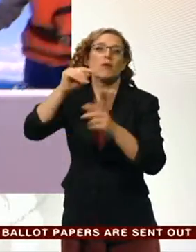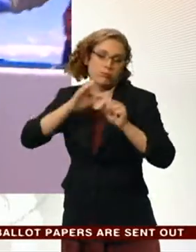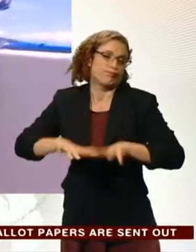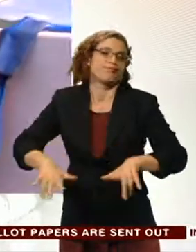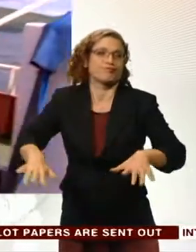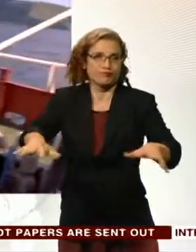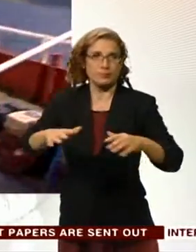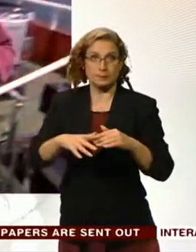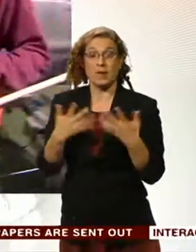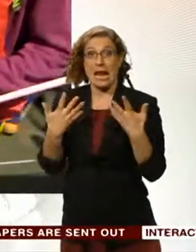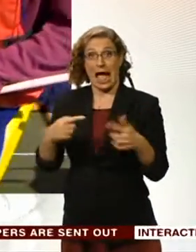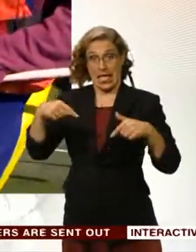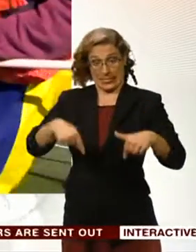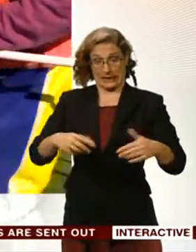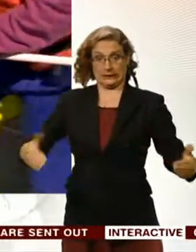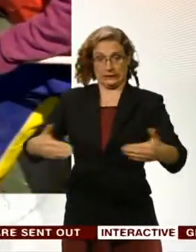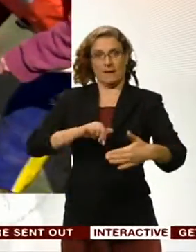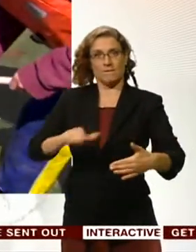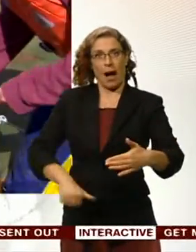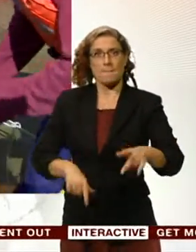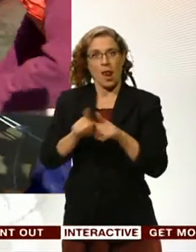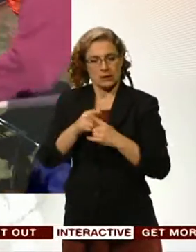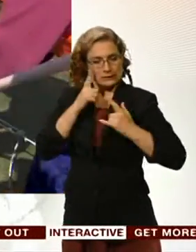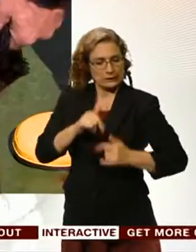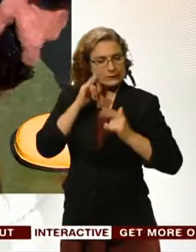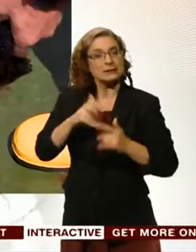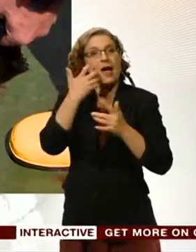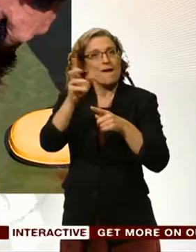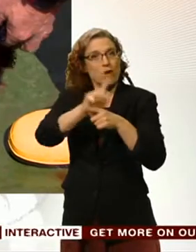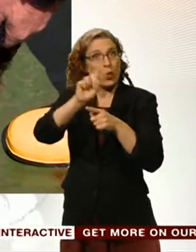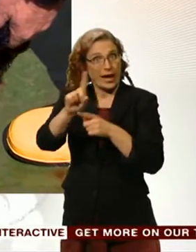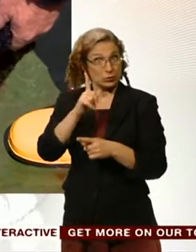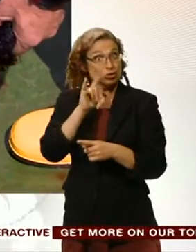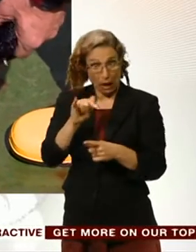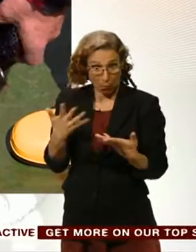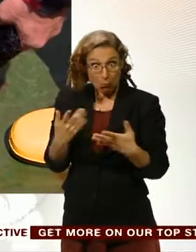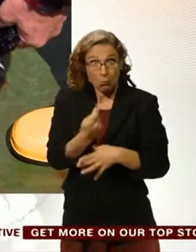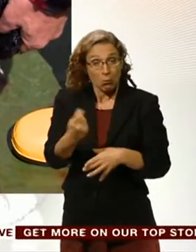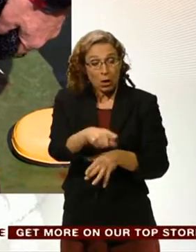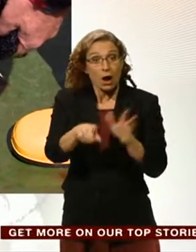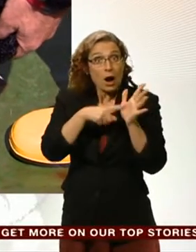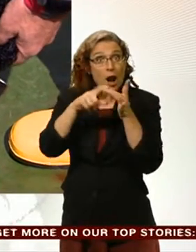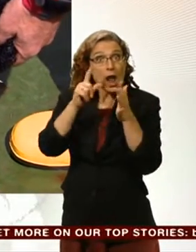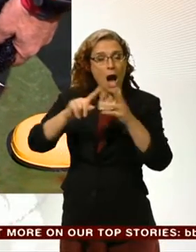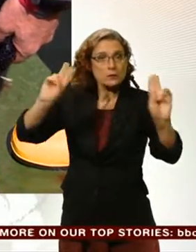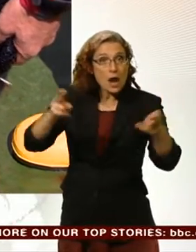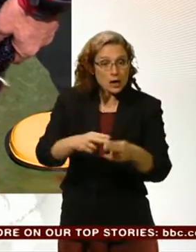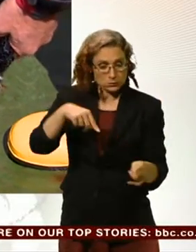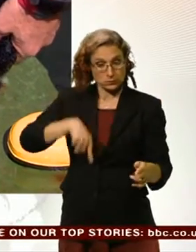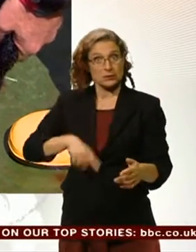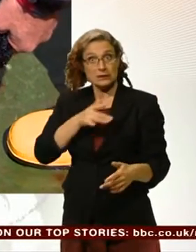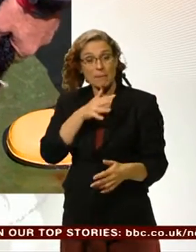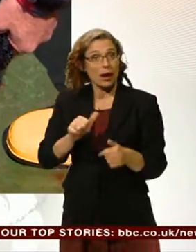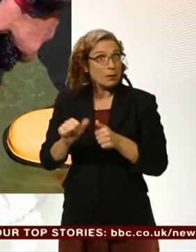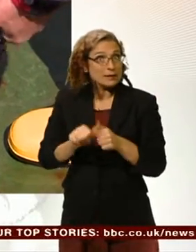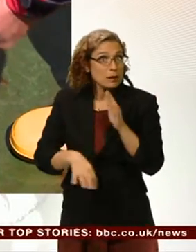play a key role in this project, examining their salmon on a weekly basis to monitor how well the wrasse are doing their job and to work out